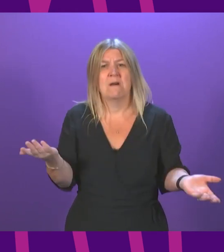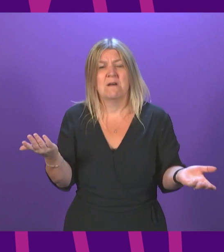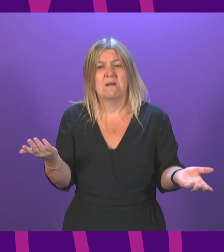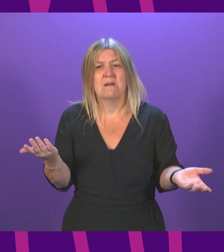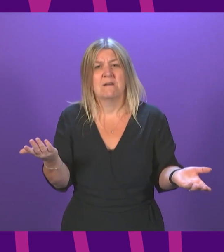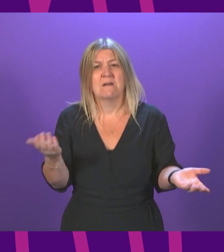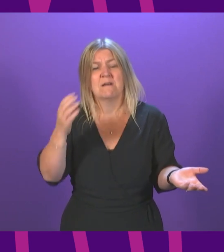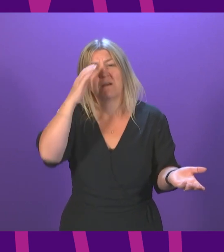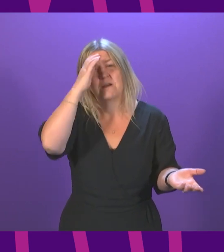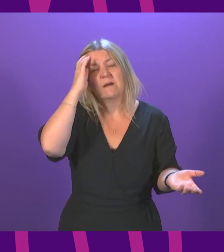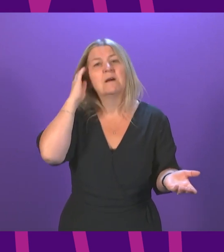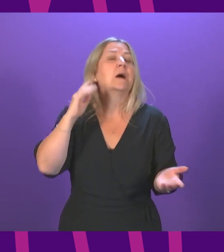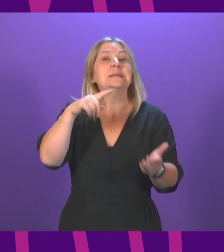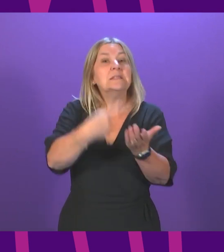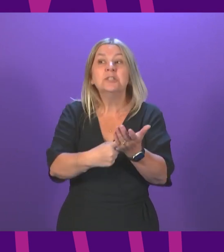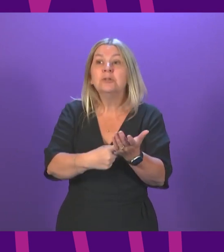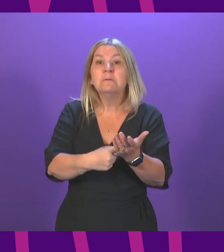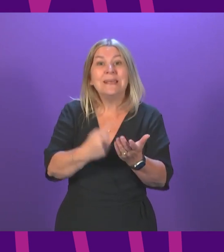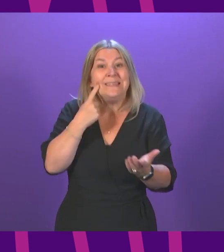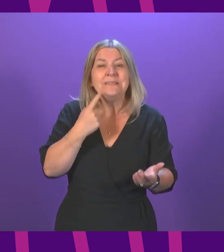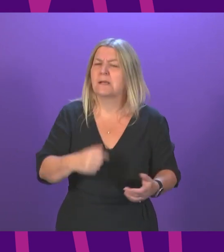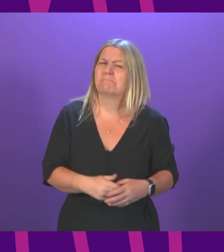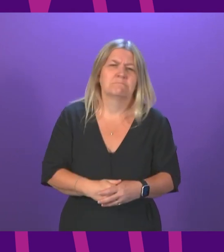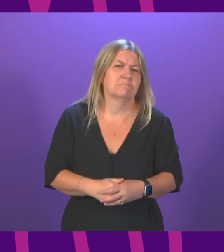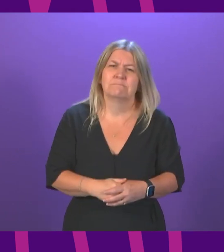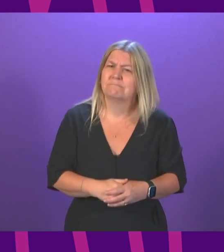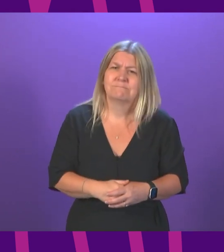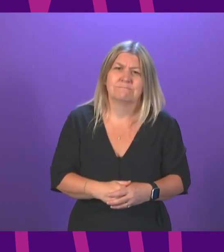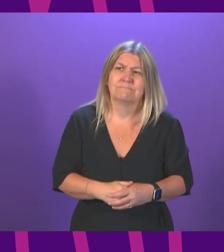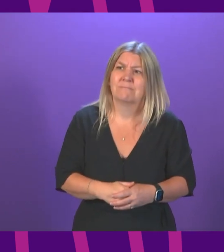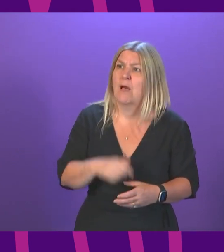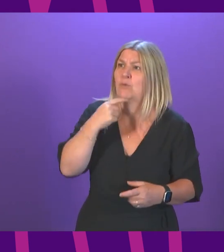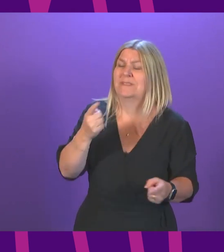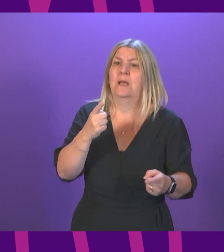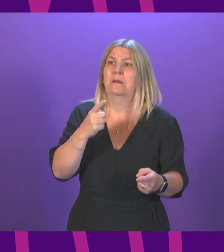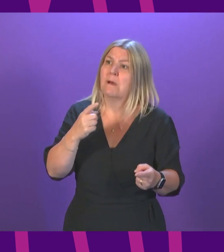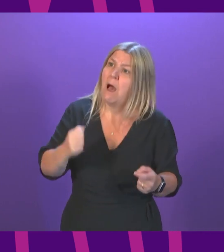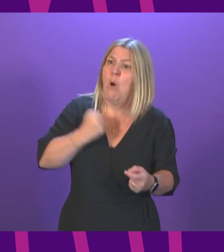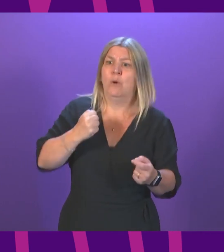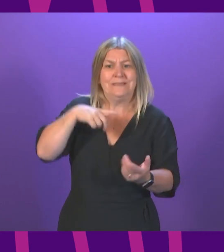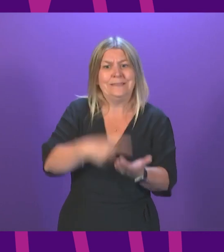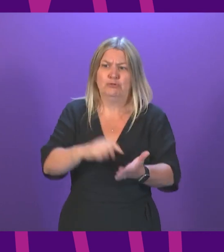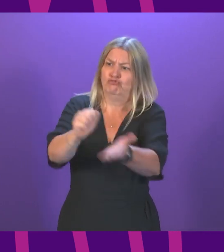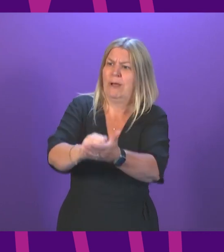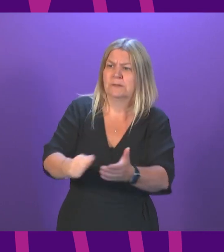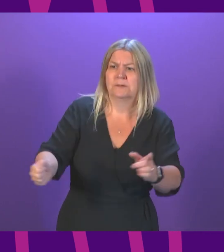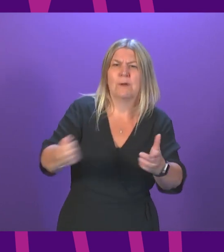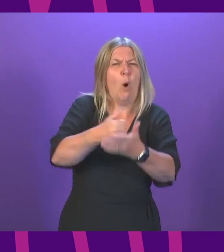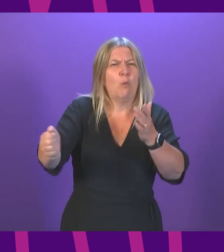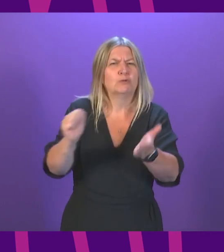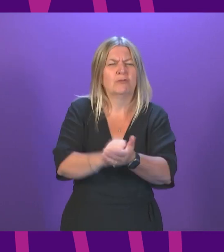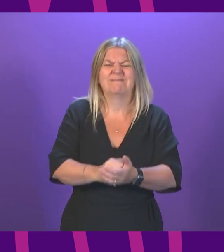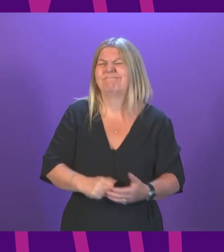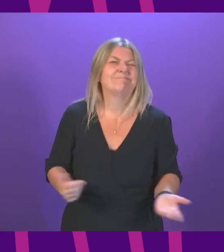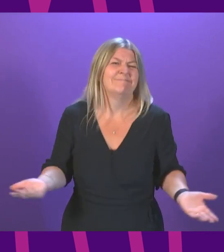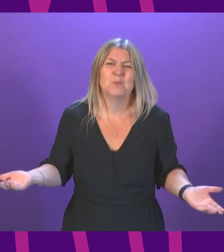these decisions, I know these decisions are not easy. I don't pretend that we get every single one of them right. I know we don't because of the nature of what